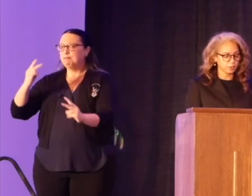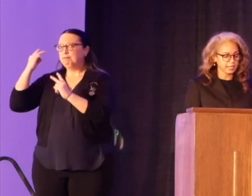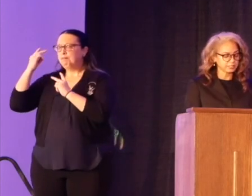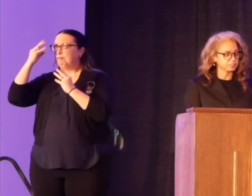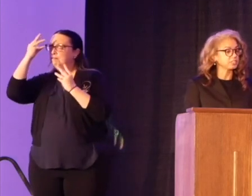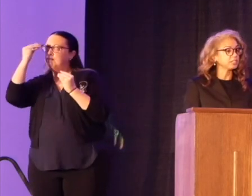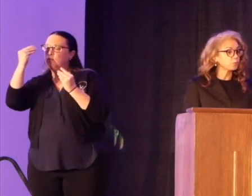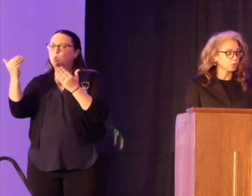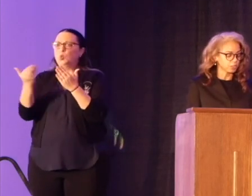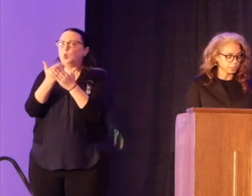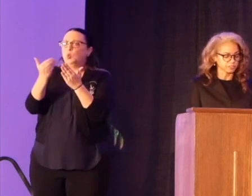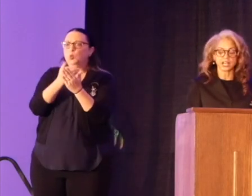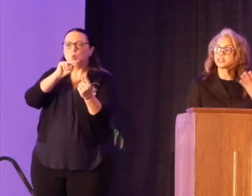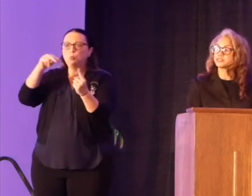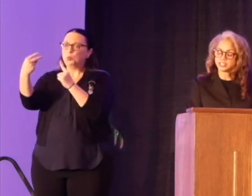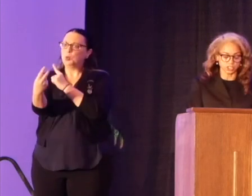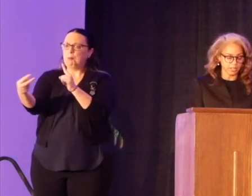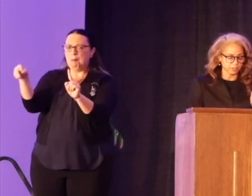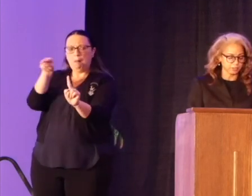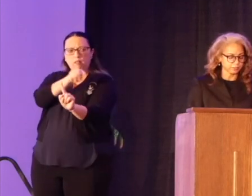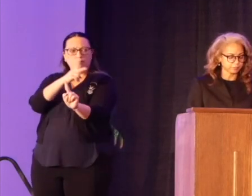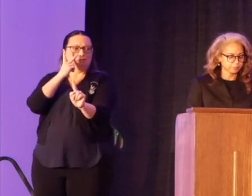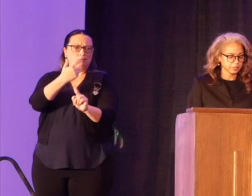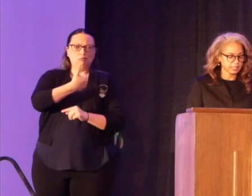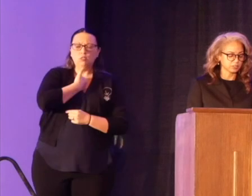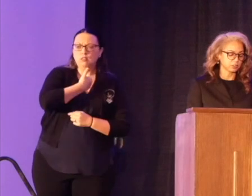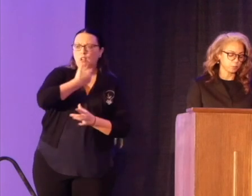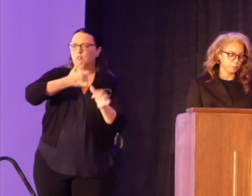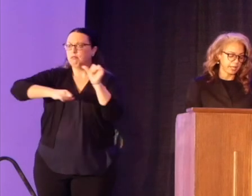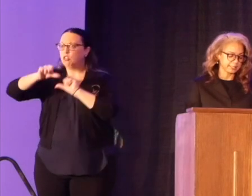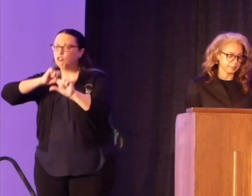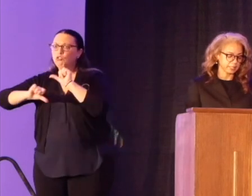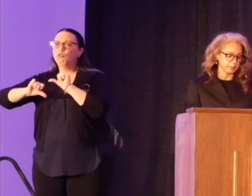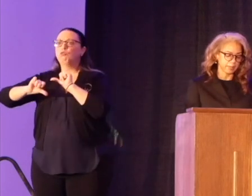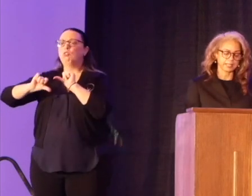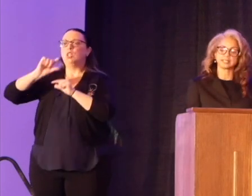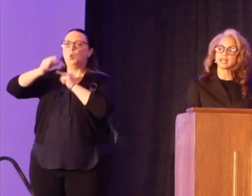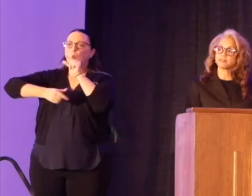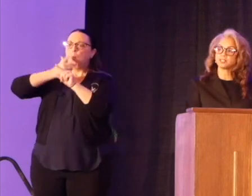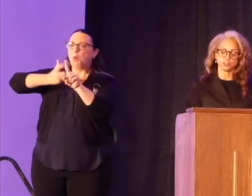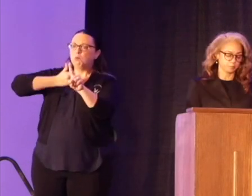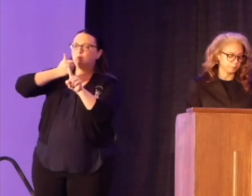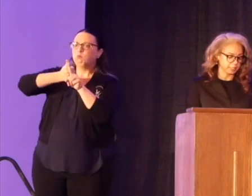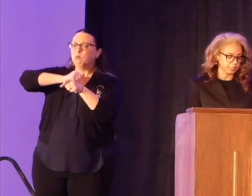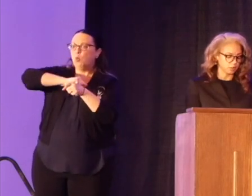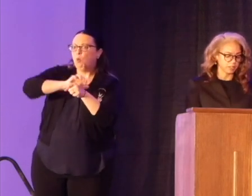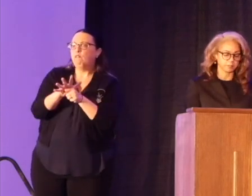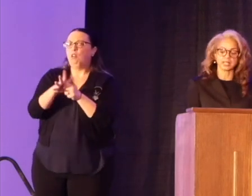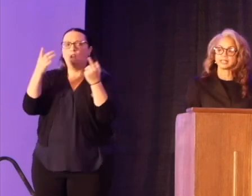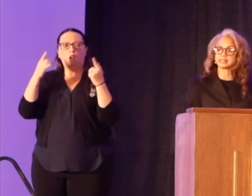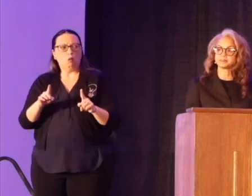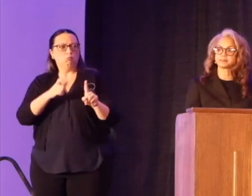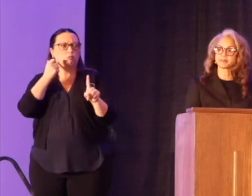new ways of seeing the world, ourselves, each other, as a global pandemic impacted every human being